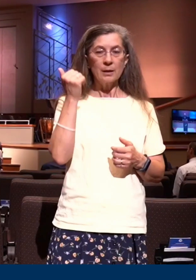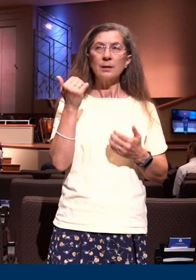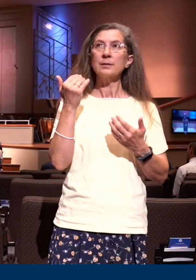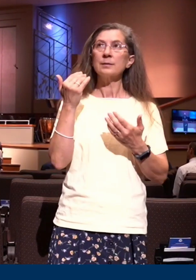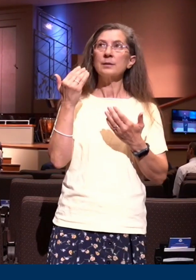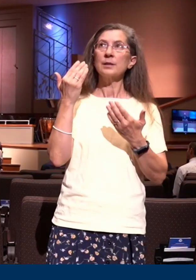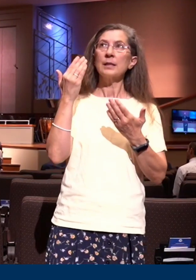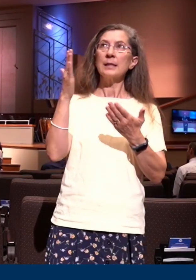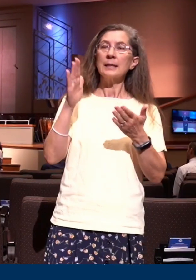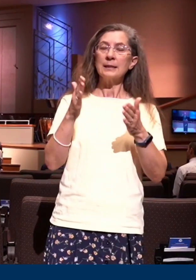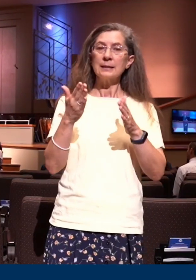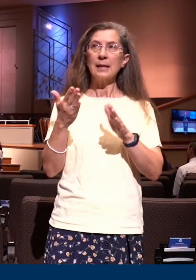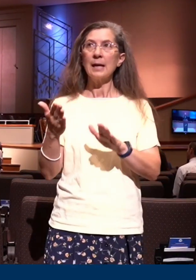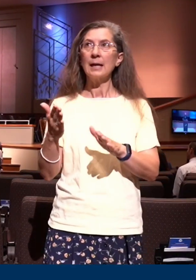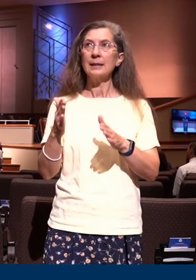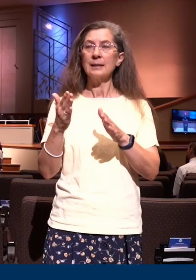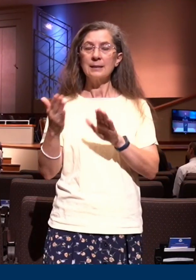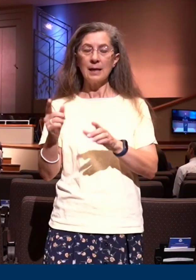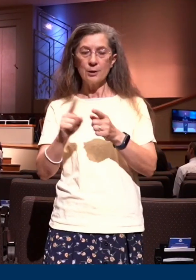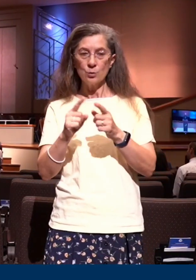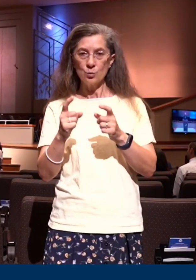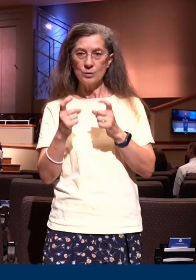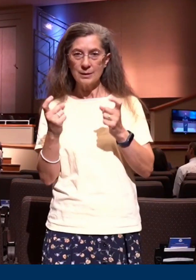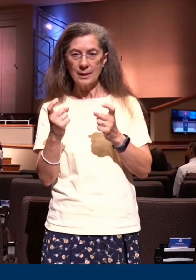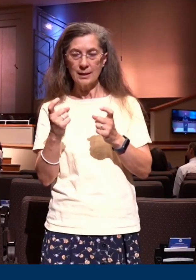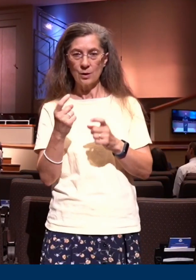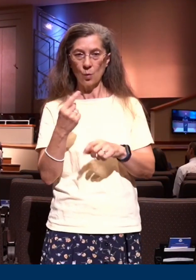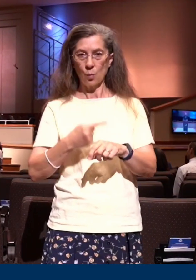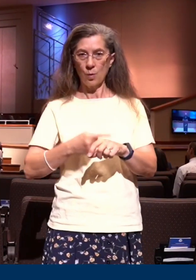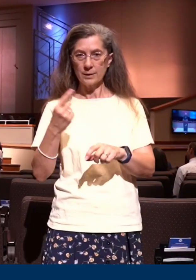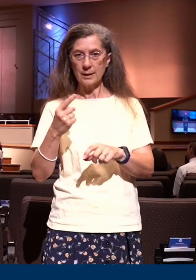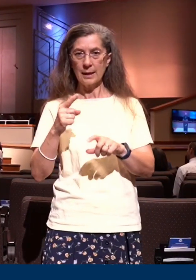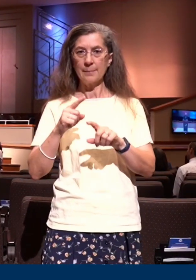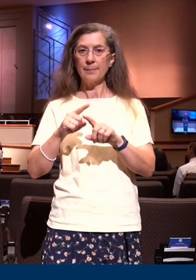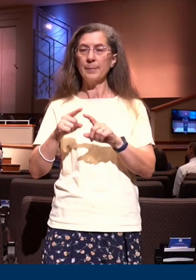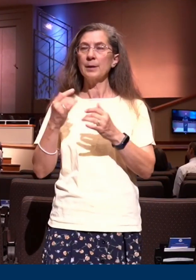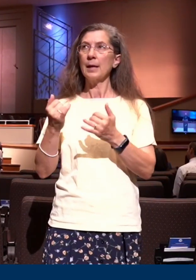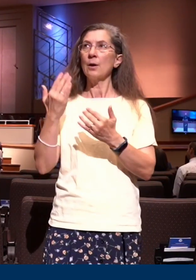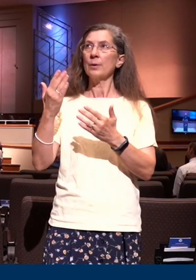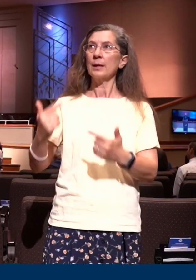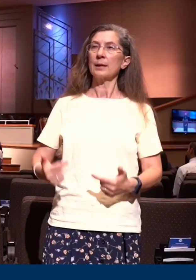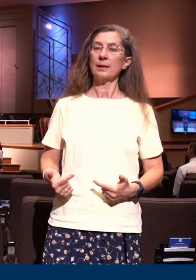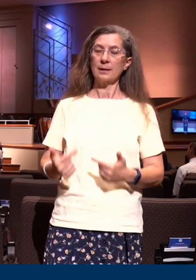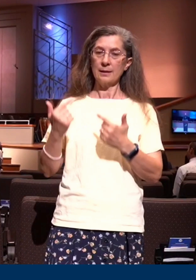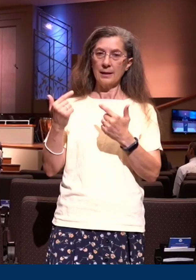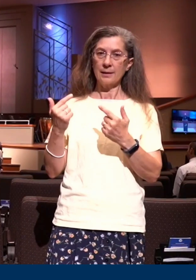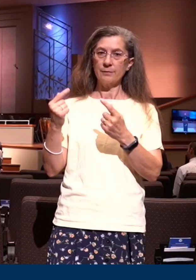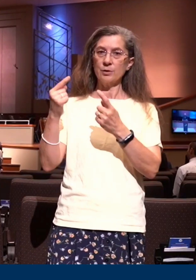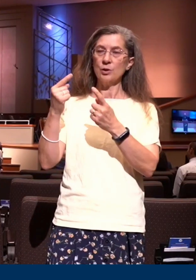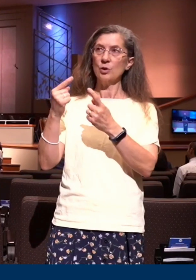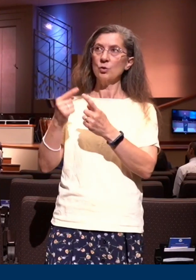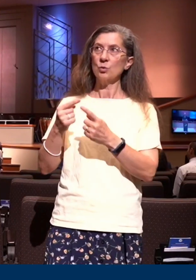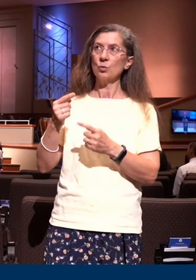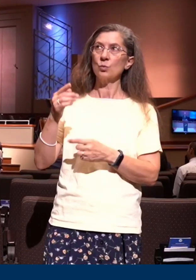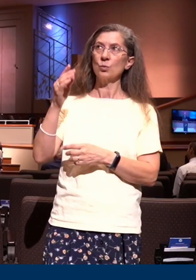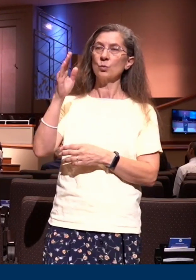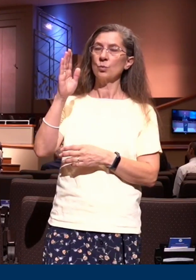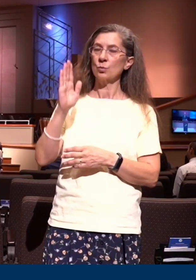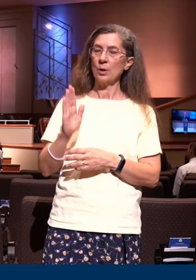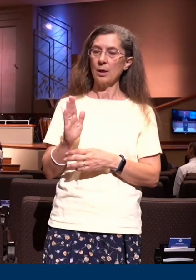sin once but in that He liveth He liveth unto God. Now what a great truth.